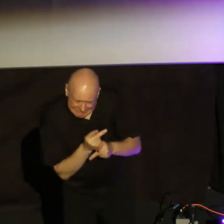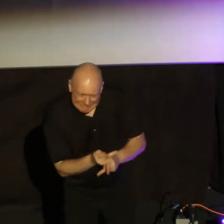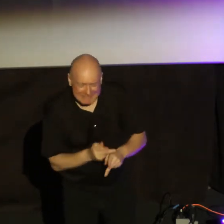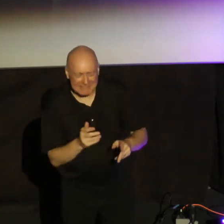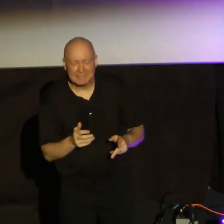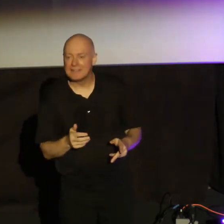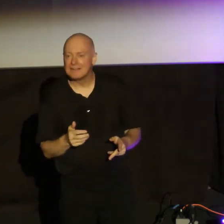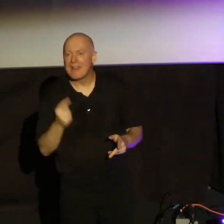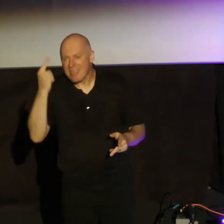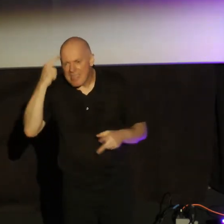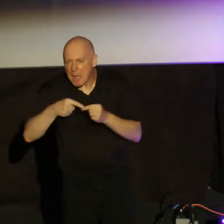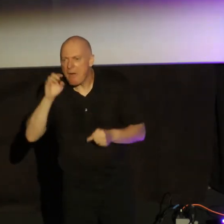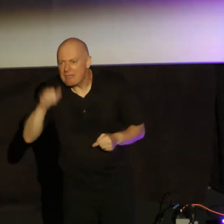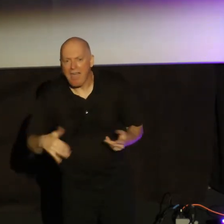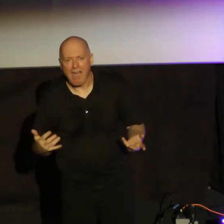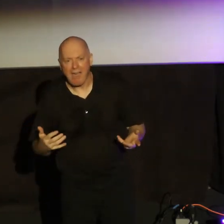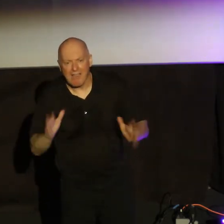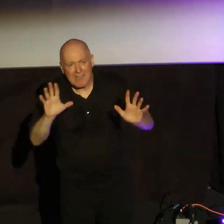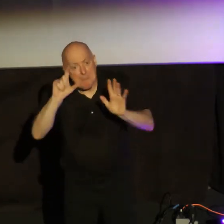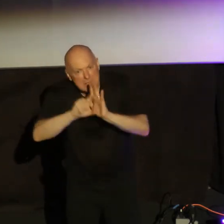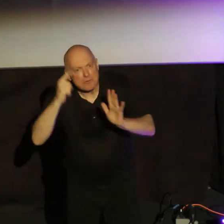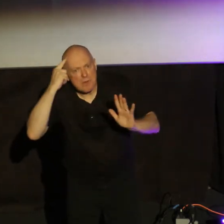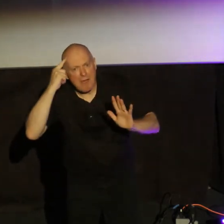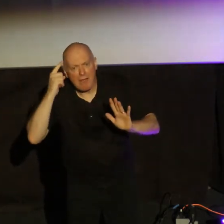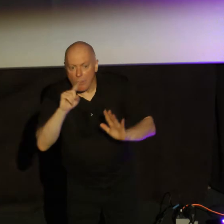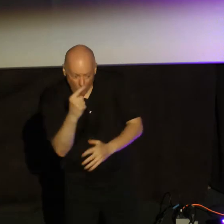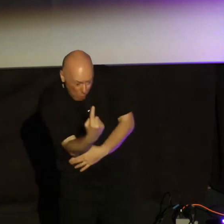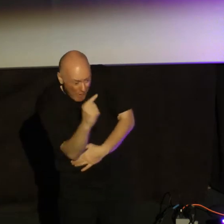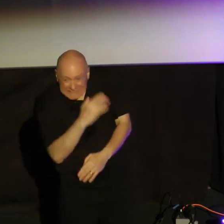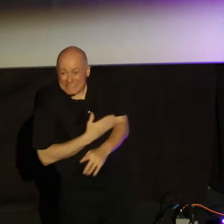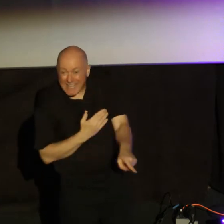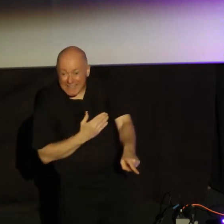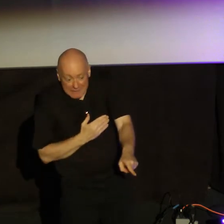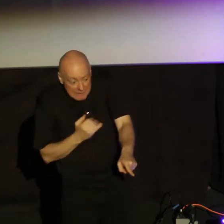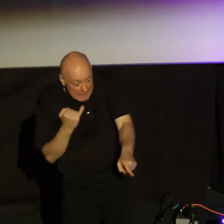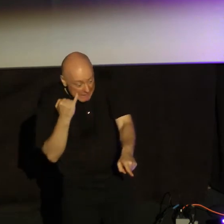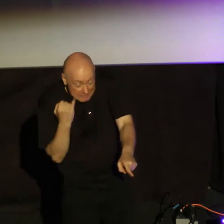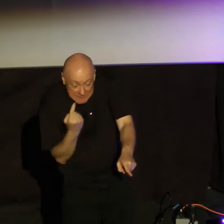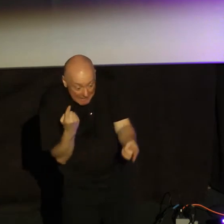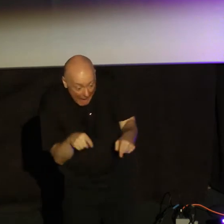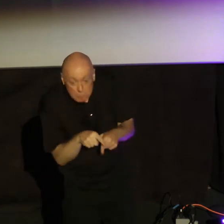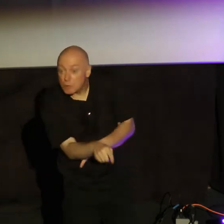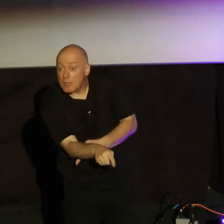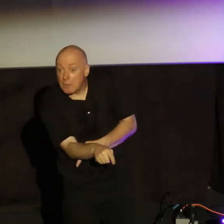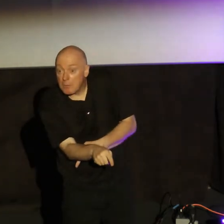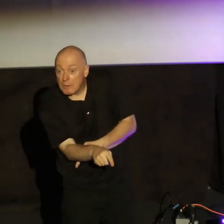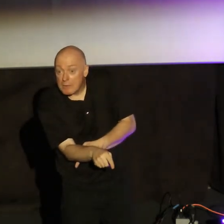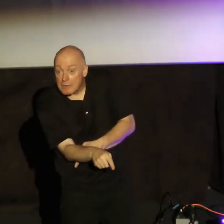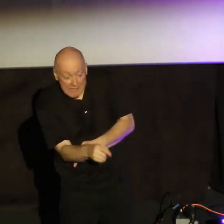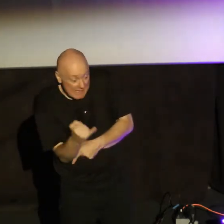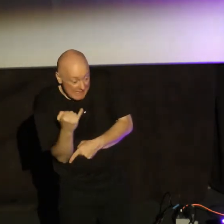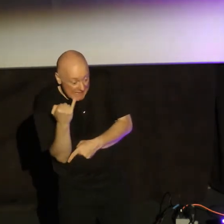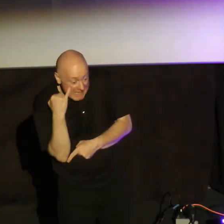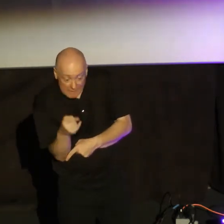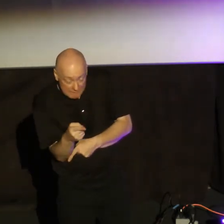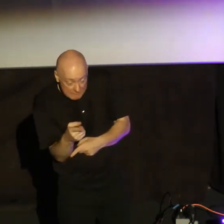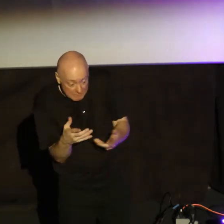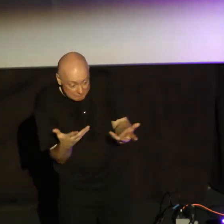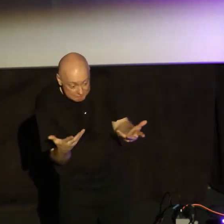And think about it then. Okay, picture it. They're only son. If this doesn't go well for Isaac, okay, if he has a wipeout on the road, that's a